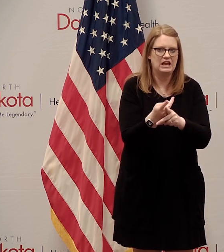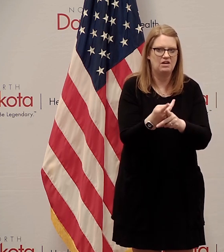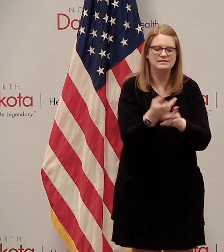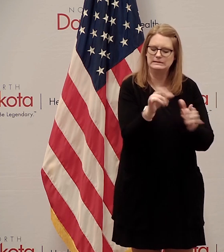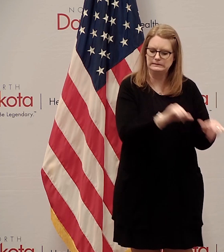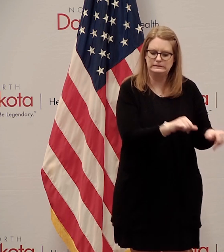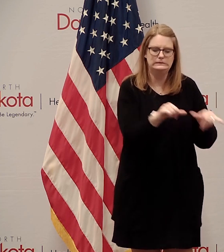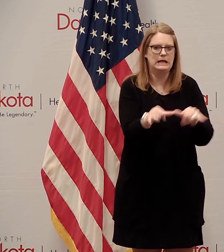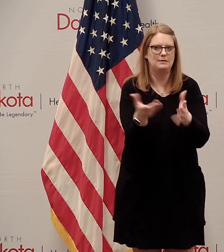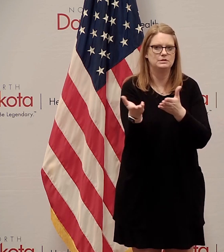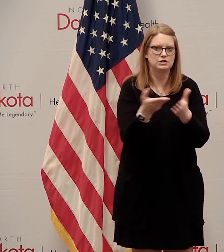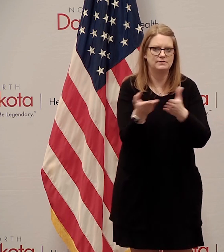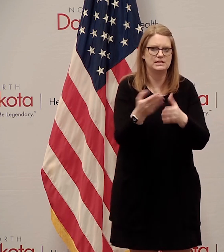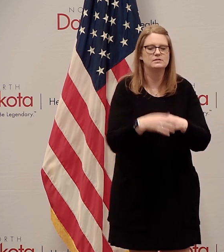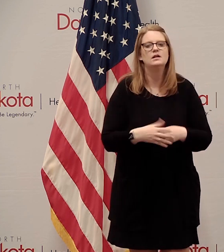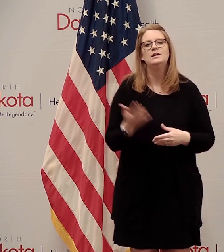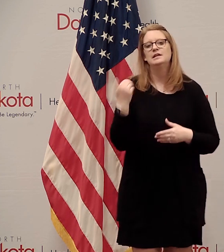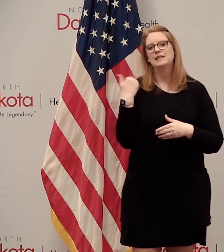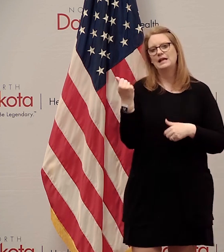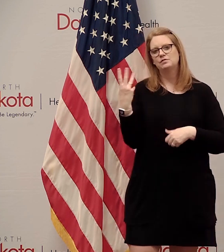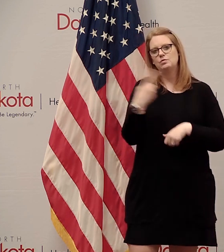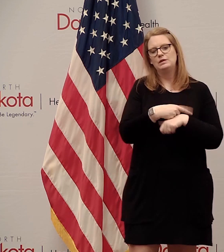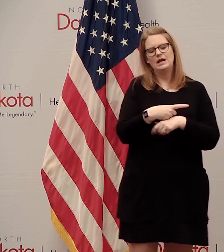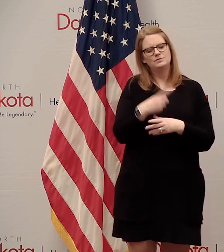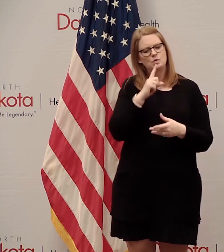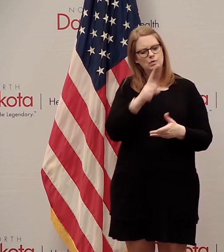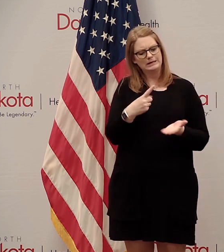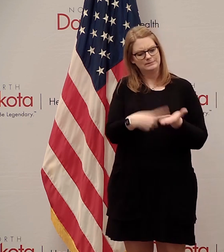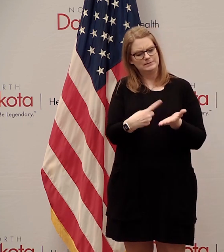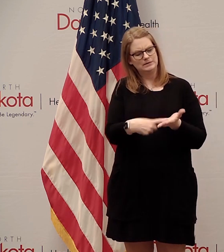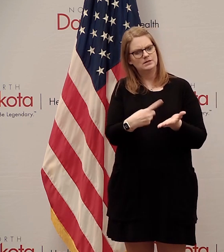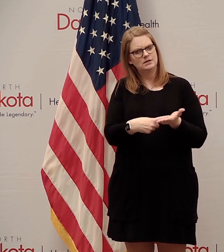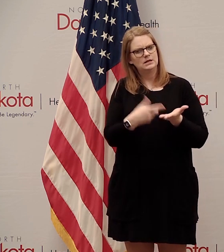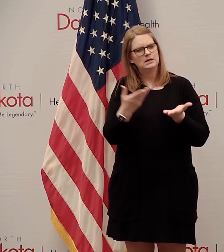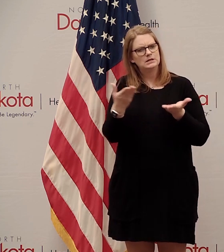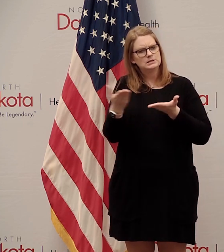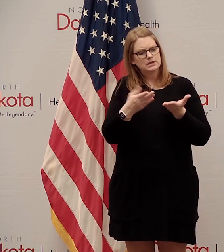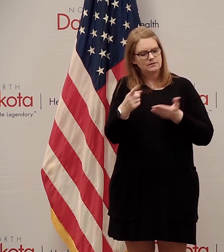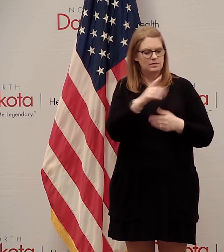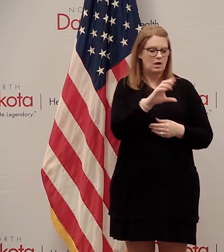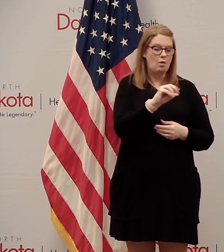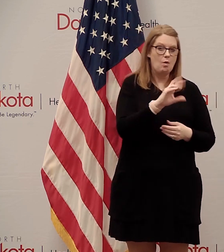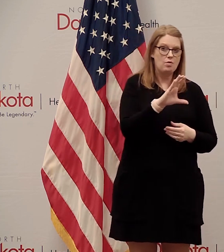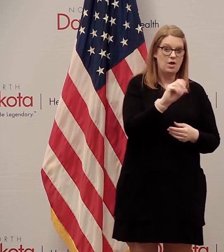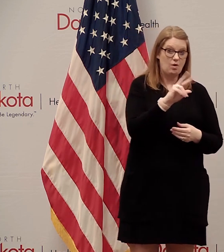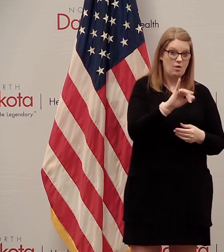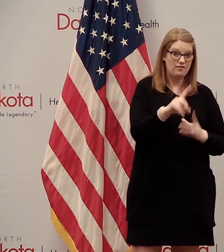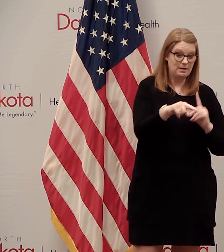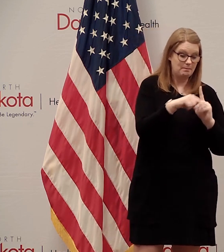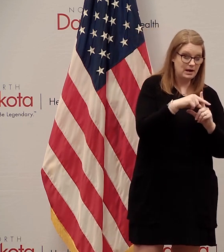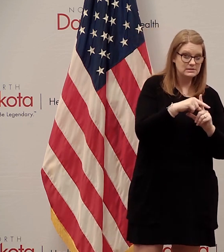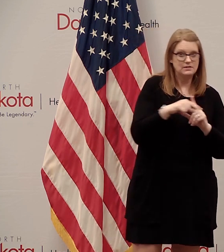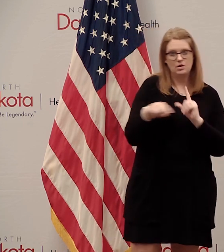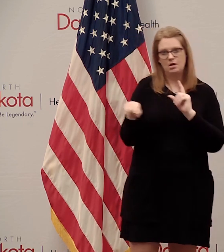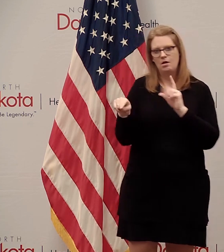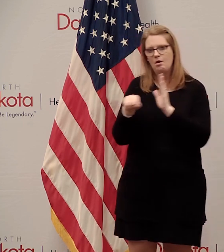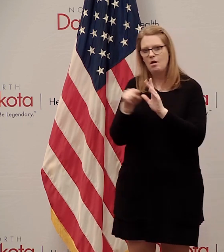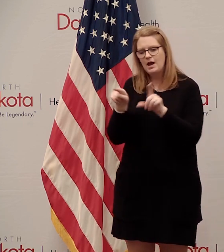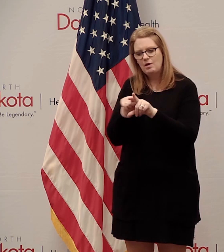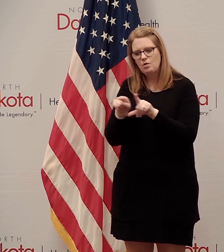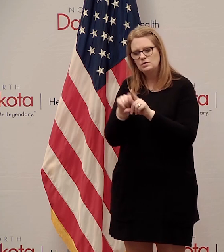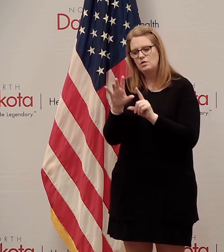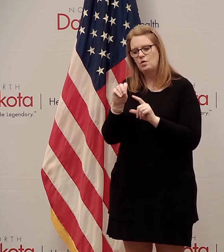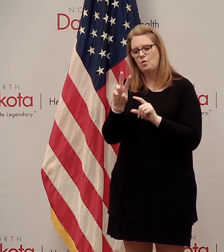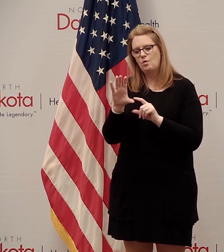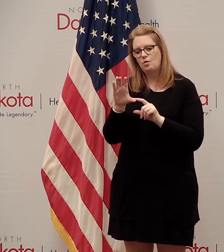we've had spirited discussion about how do we best serve this population not only the covid positive residents but also the covid negative residents these